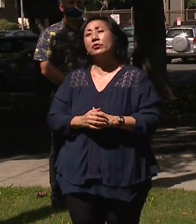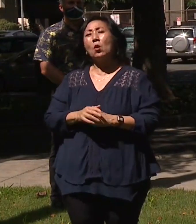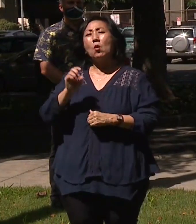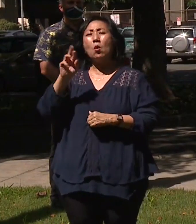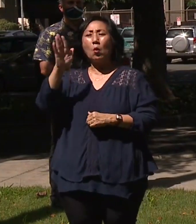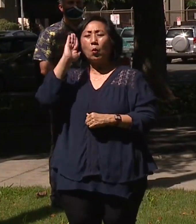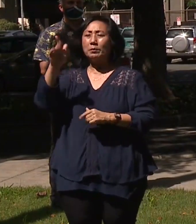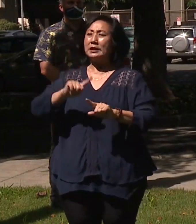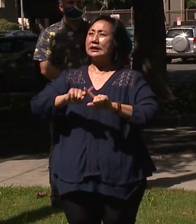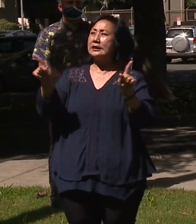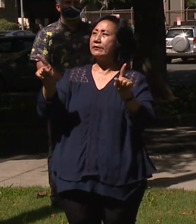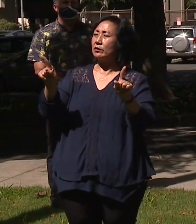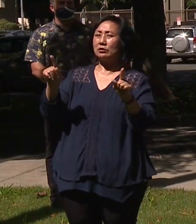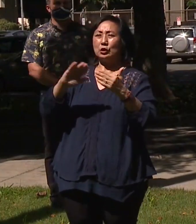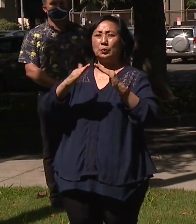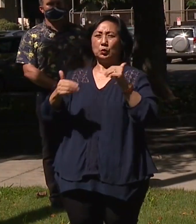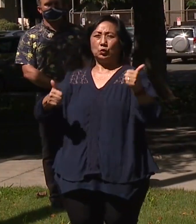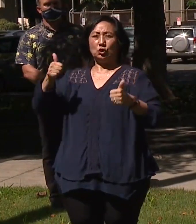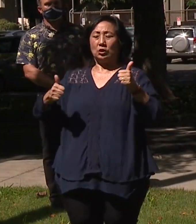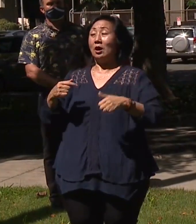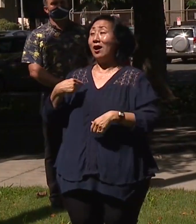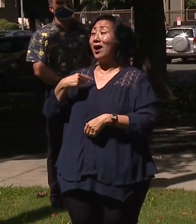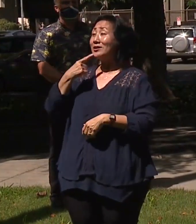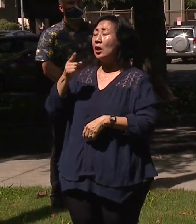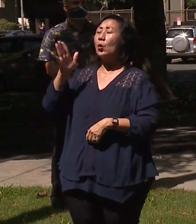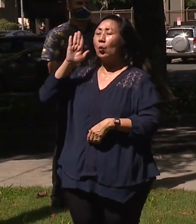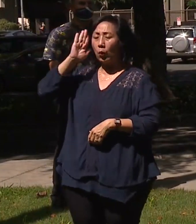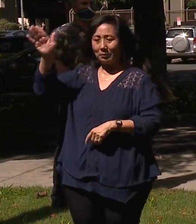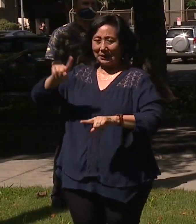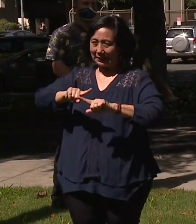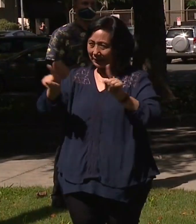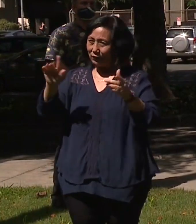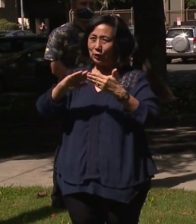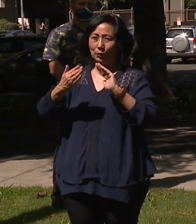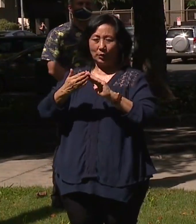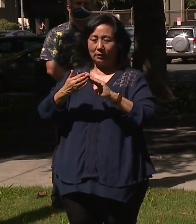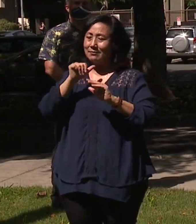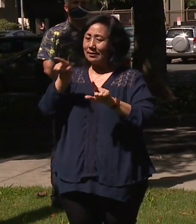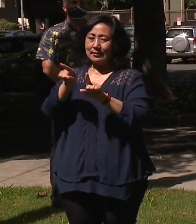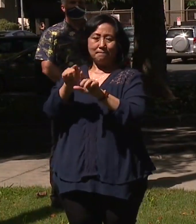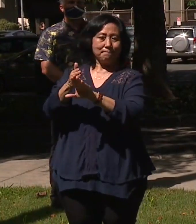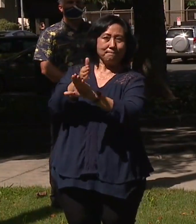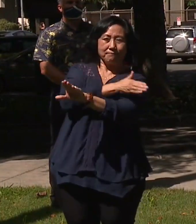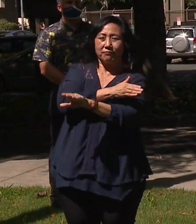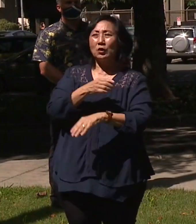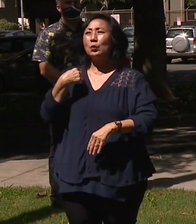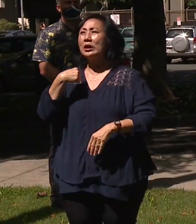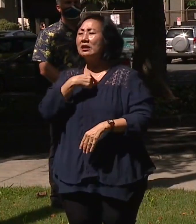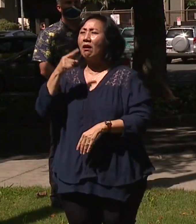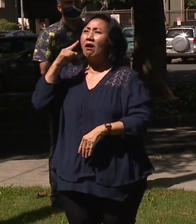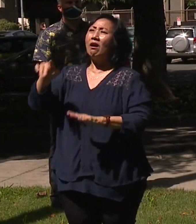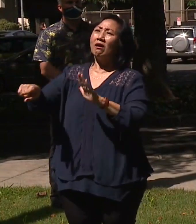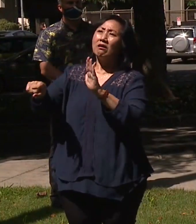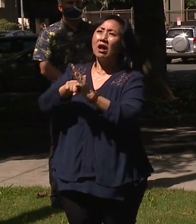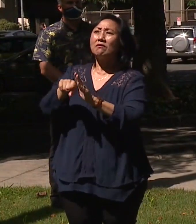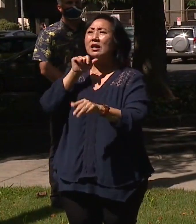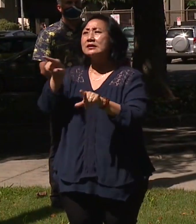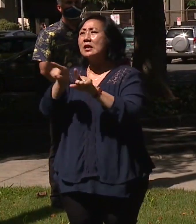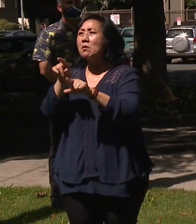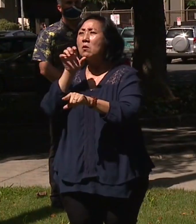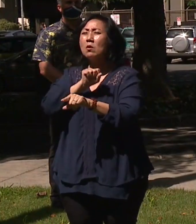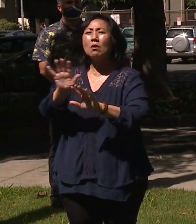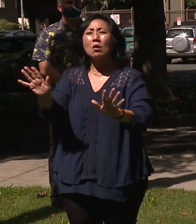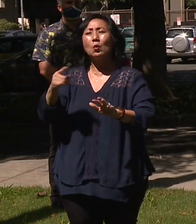Or are we going to be a different kind of community? And I told them we're going to be a different kind of community and you don't have to think of it in a negative way. actually think